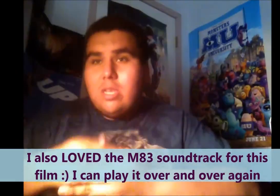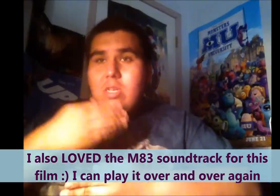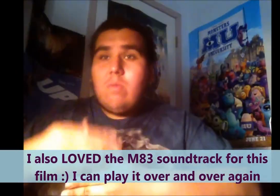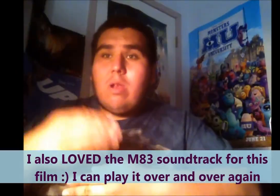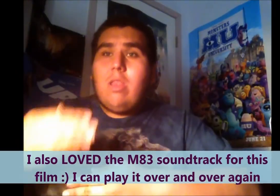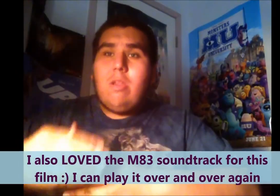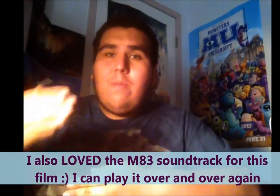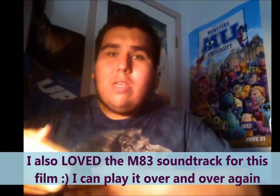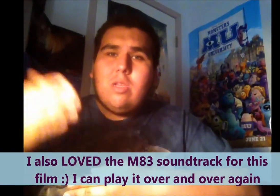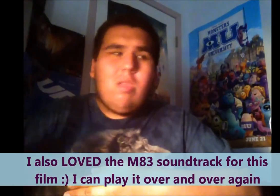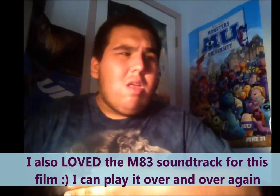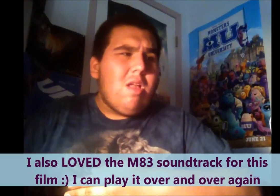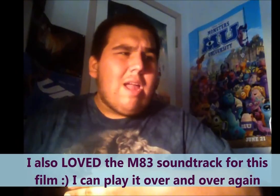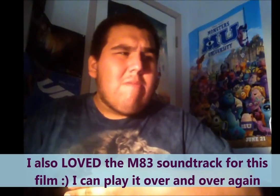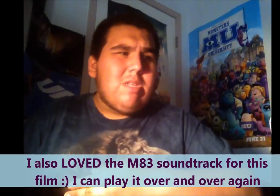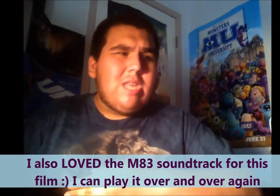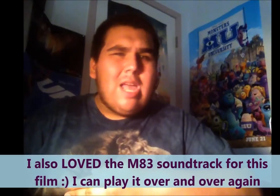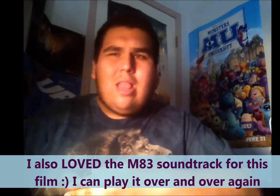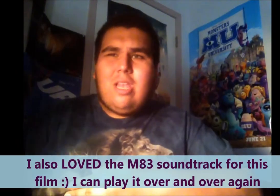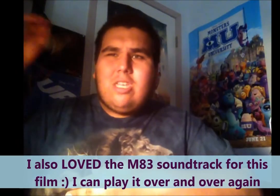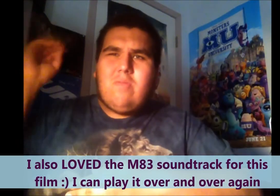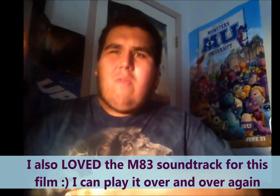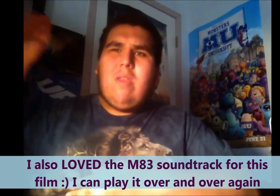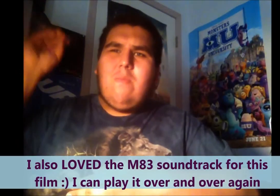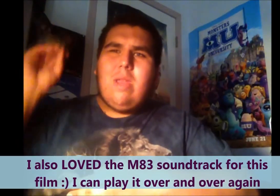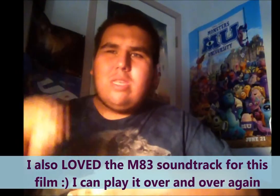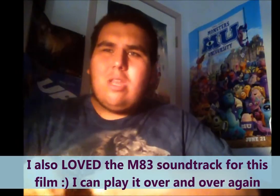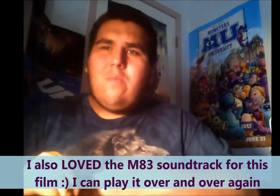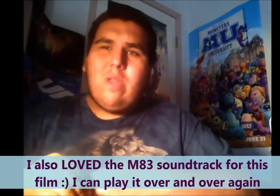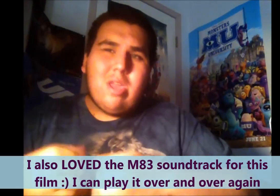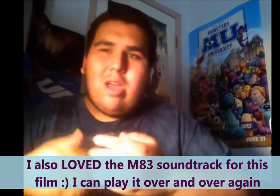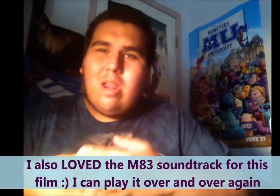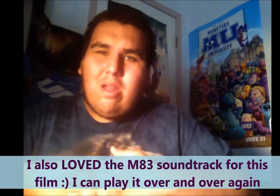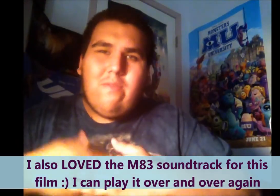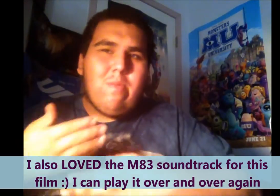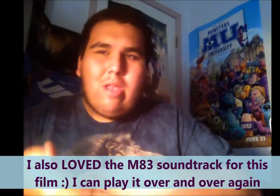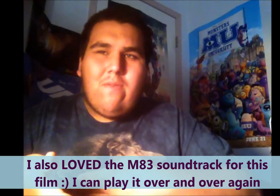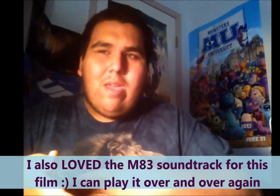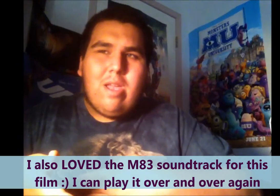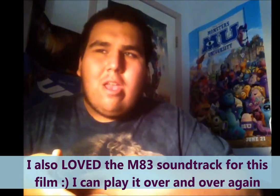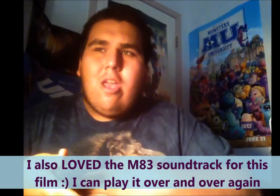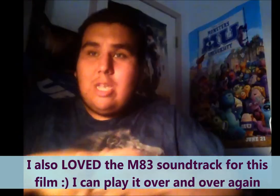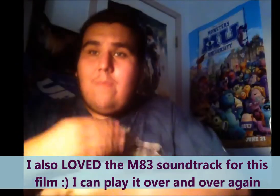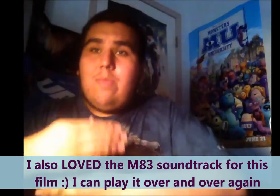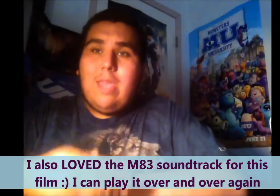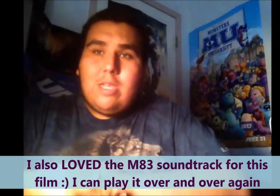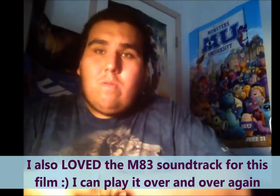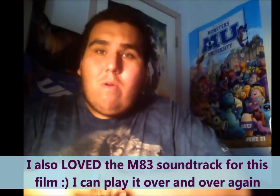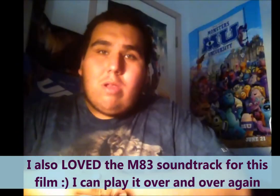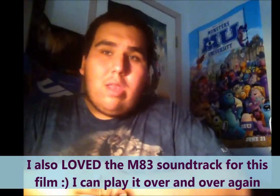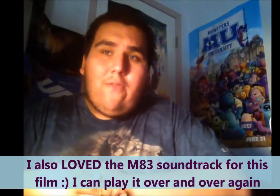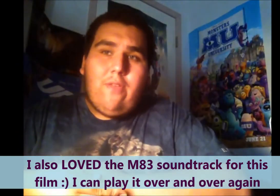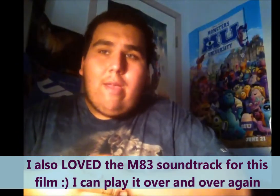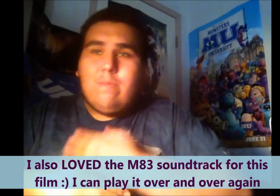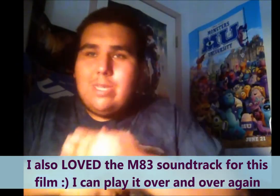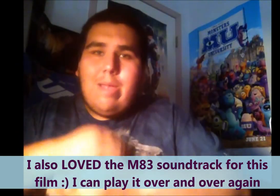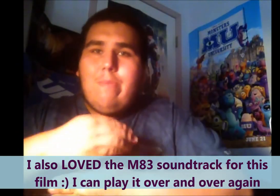It does run a little bit too long. I would say at least 20 minutes could have been cut out of Oblivion. Some things worked in the film. Some